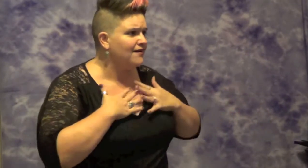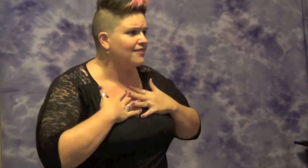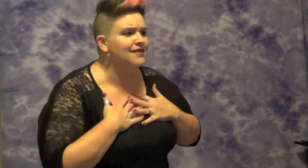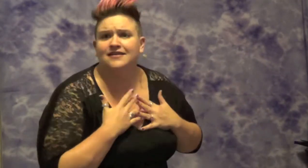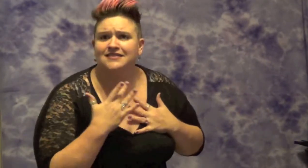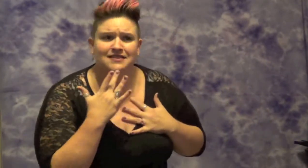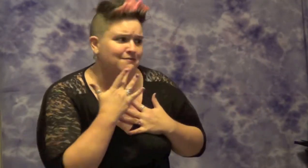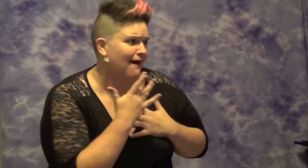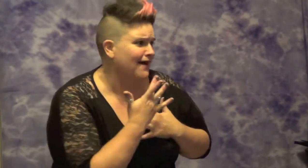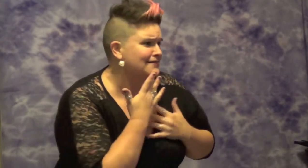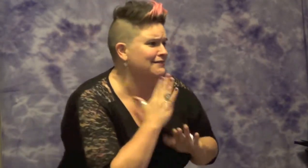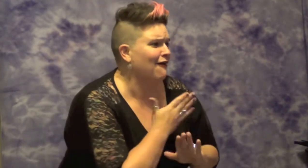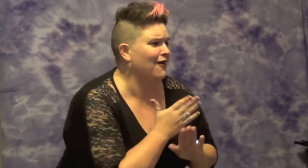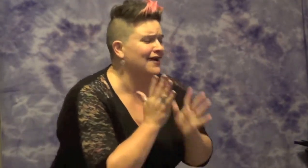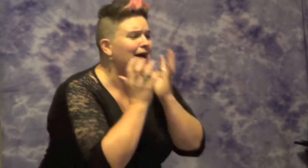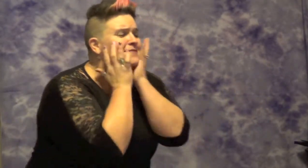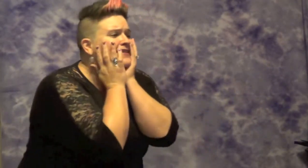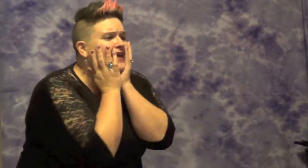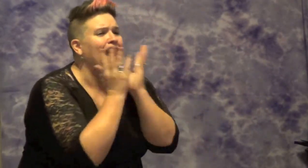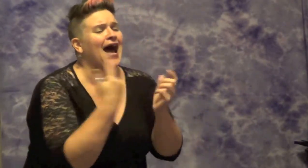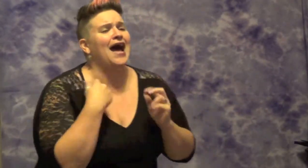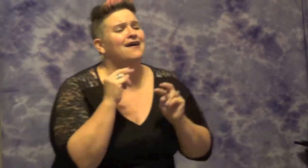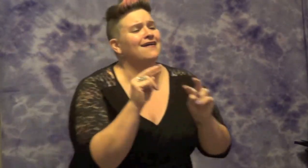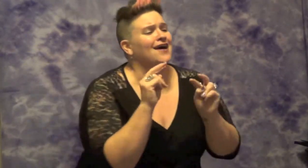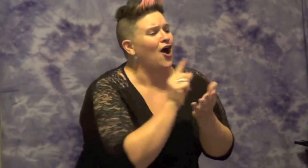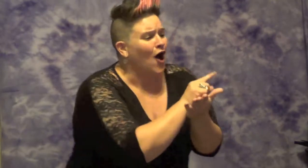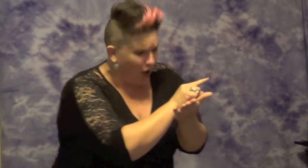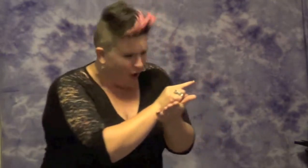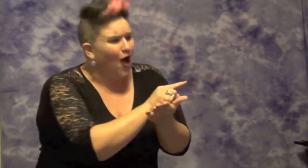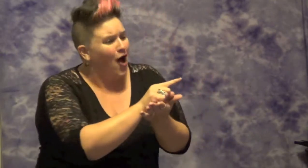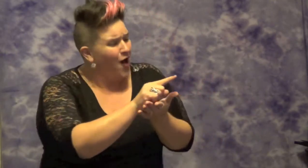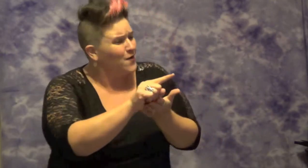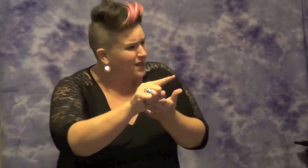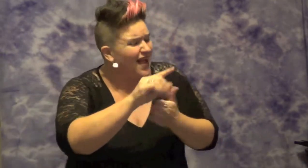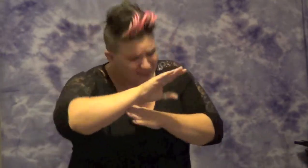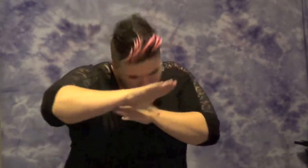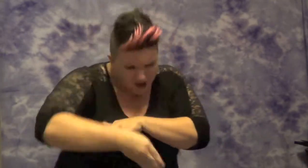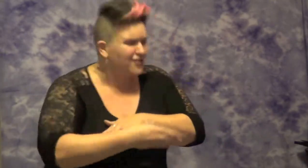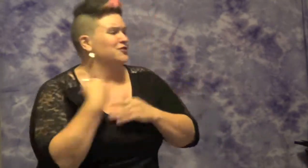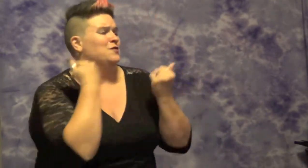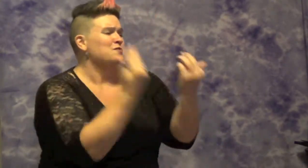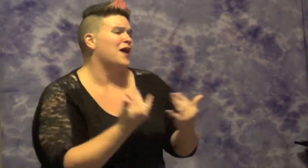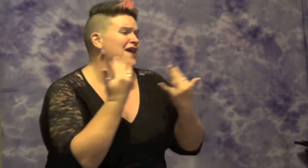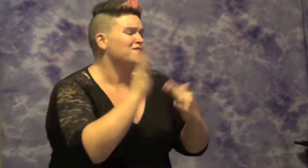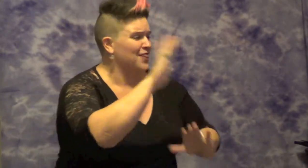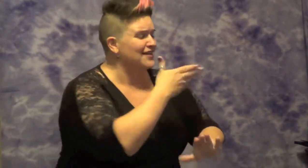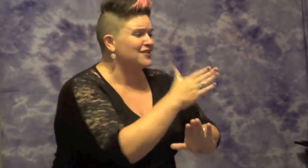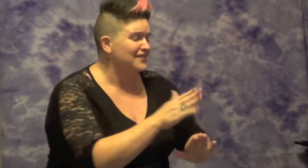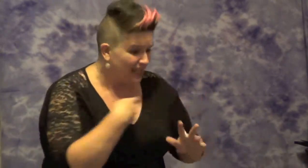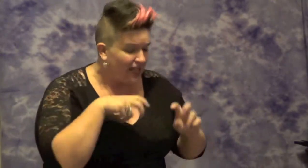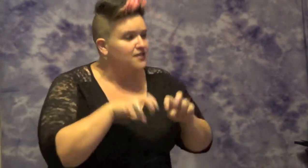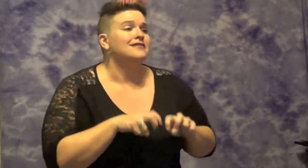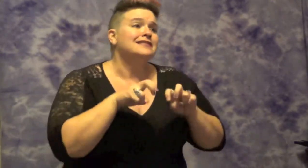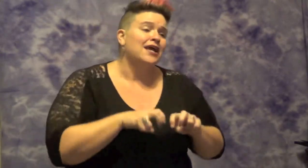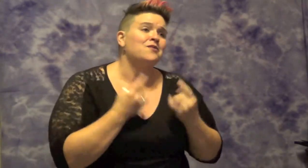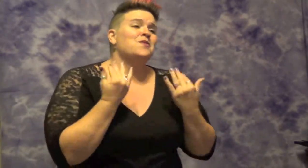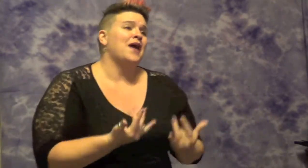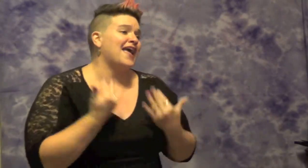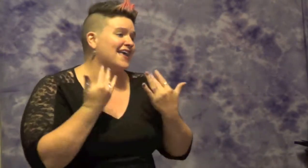this is my song I've been listening to the radio all night long Sitting around waiting for it to come